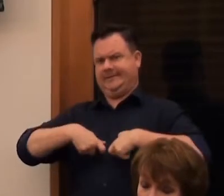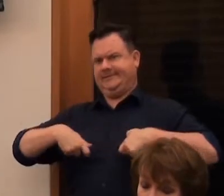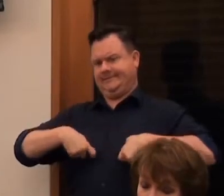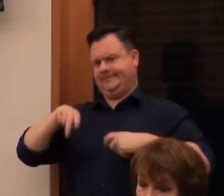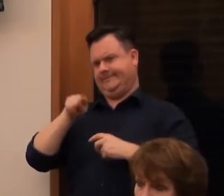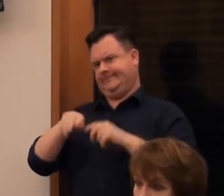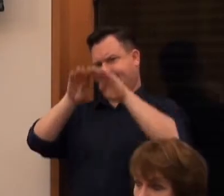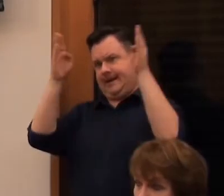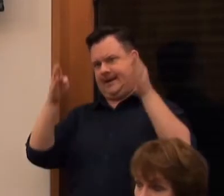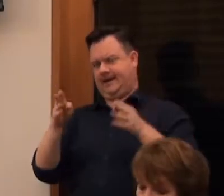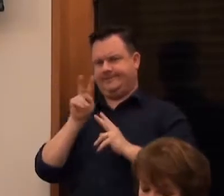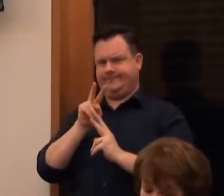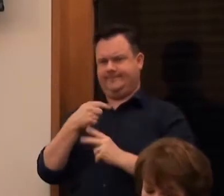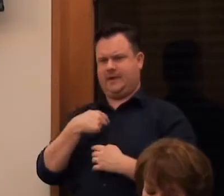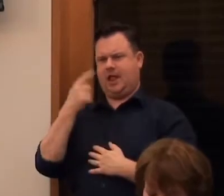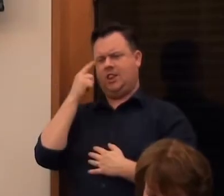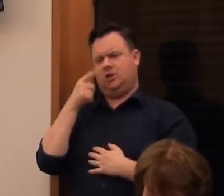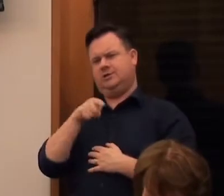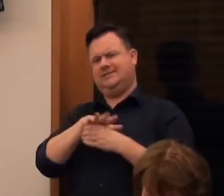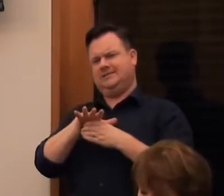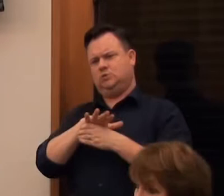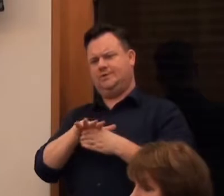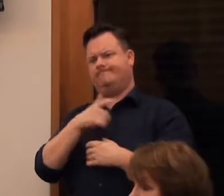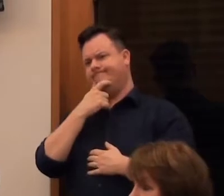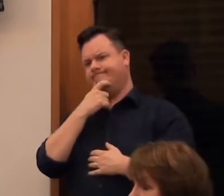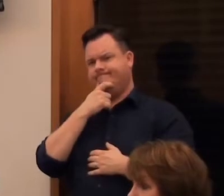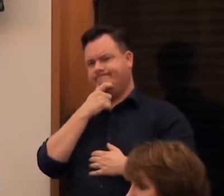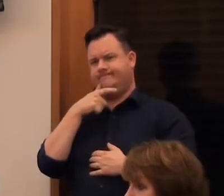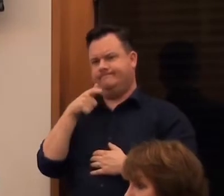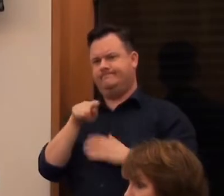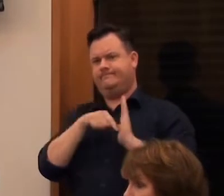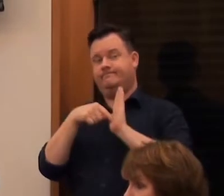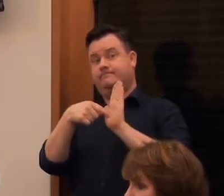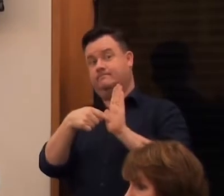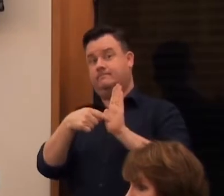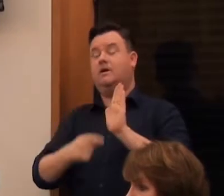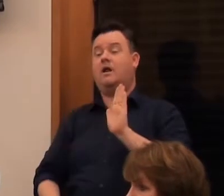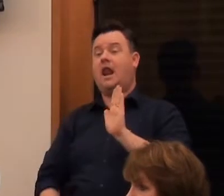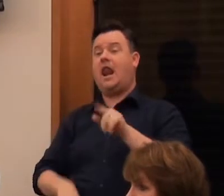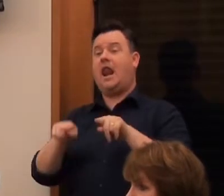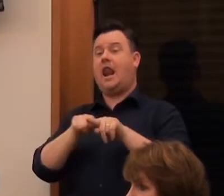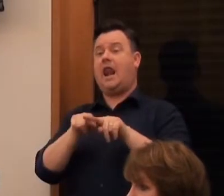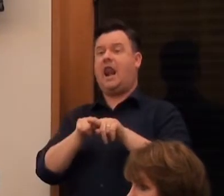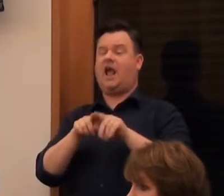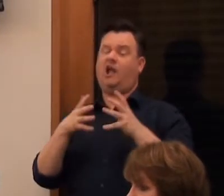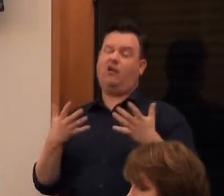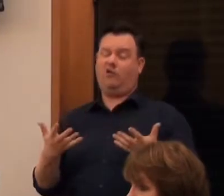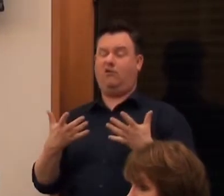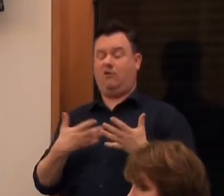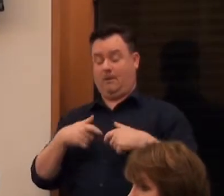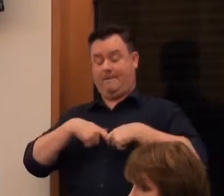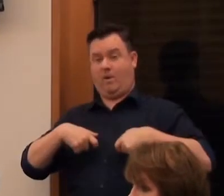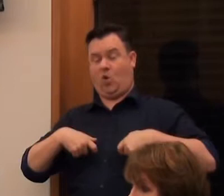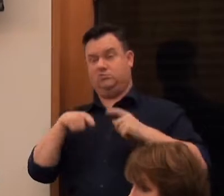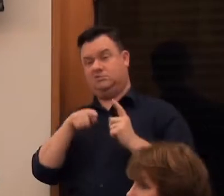thought... You know... In this situation... It's being shown as a kind of anthropological curiosity.